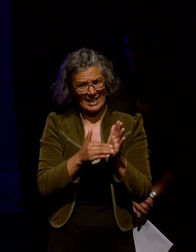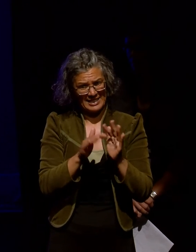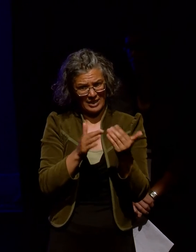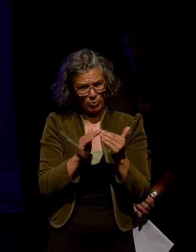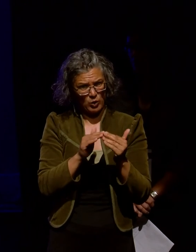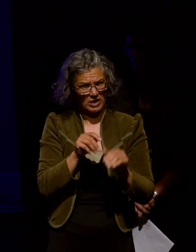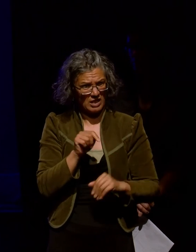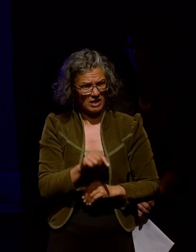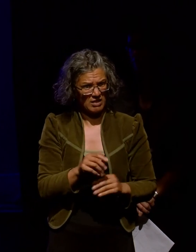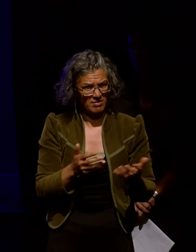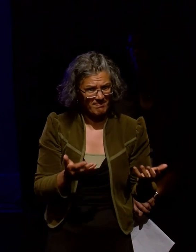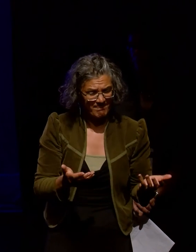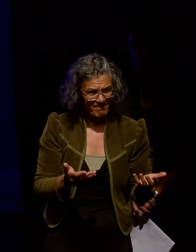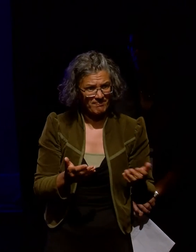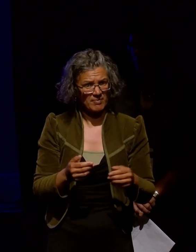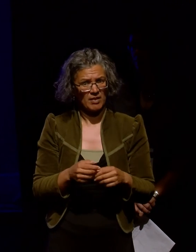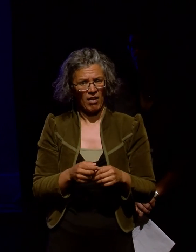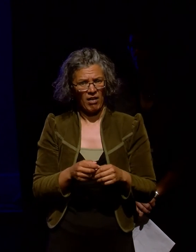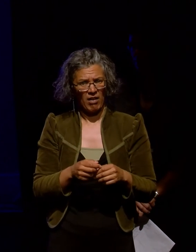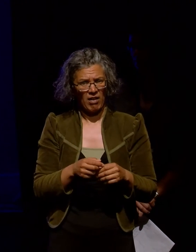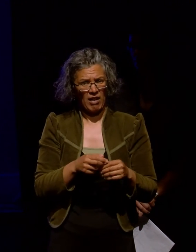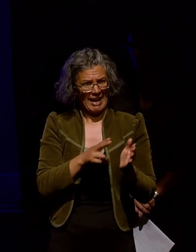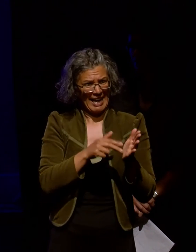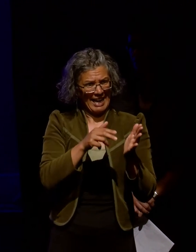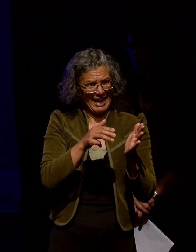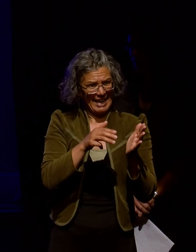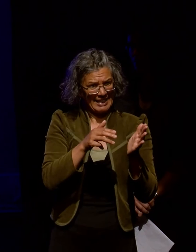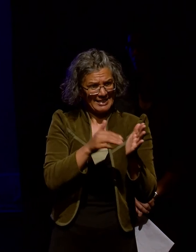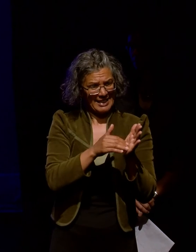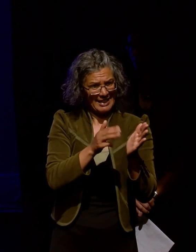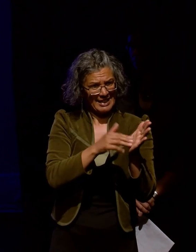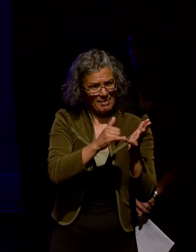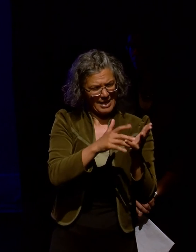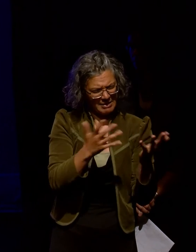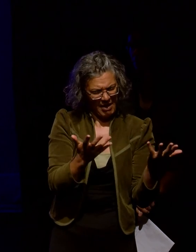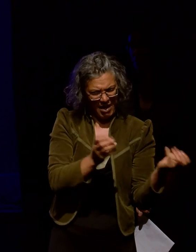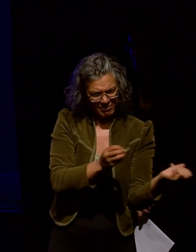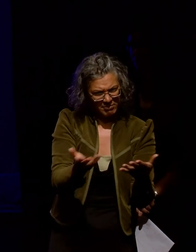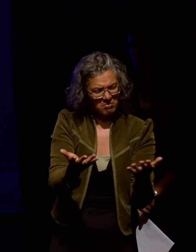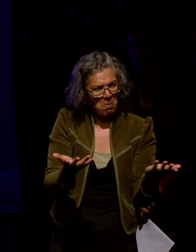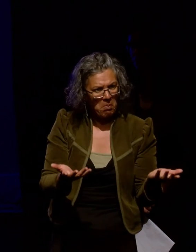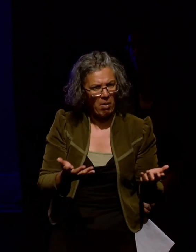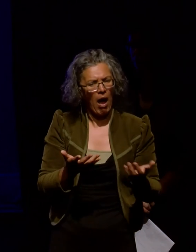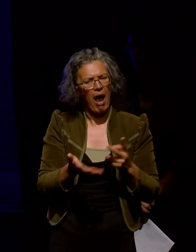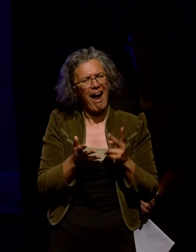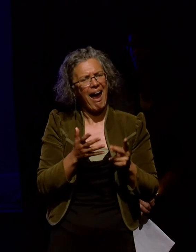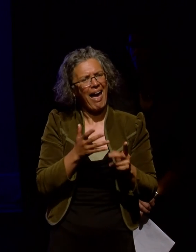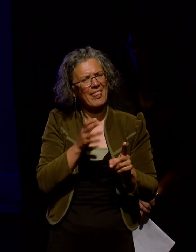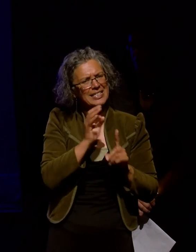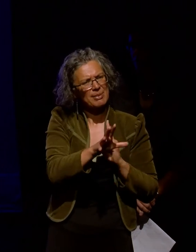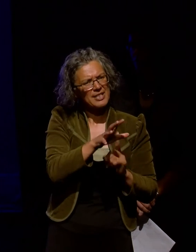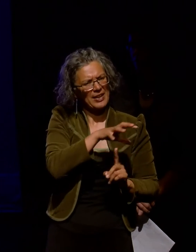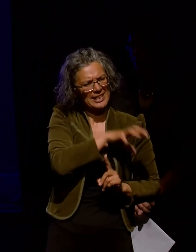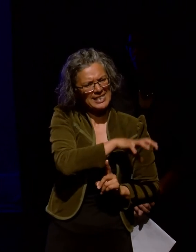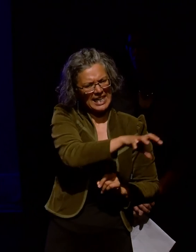national services to Pairangi's various programs, and probably other sector-specific programs and projects